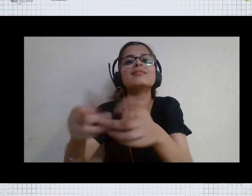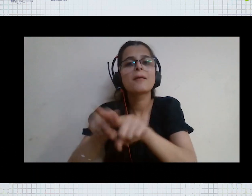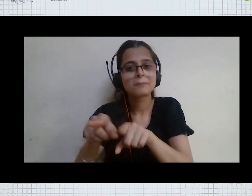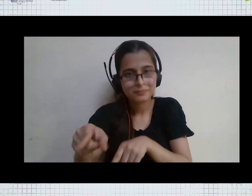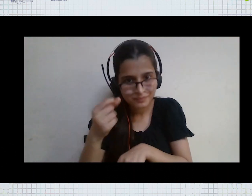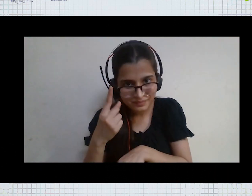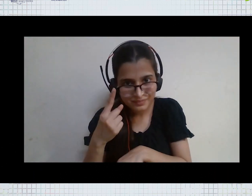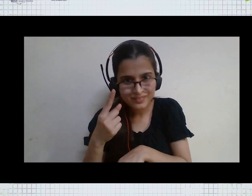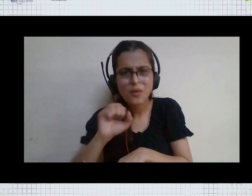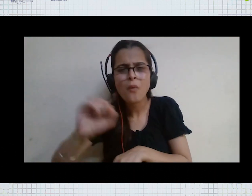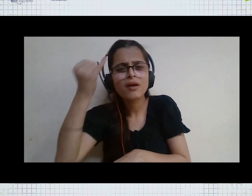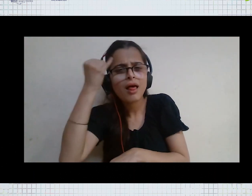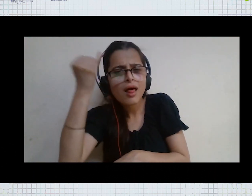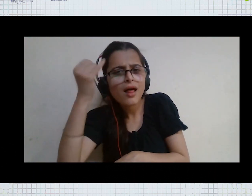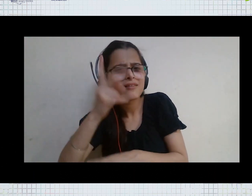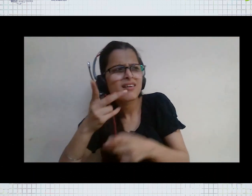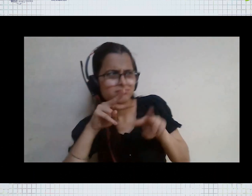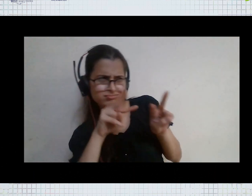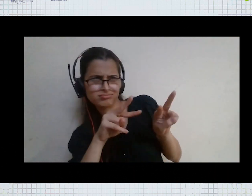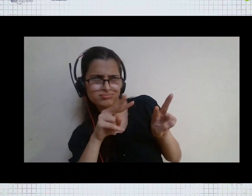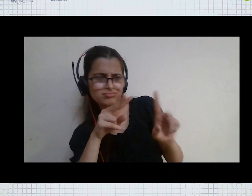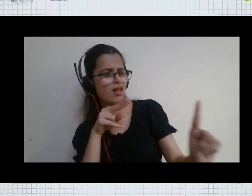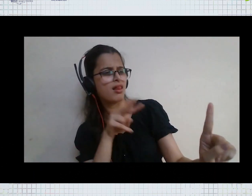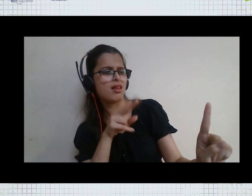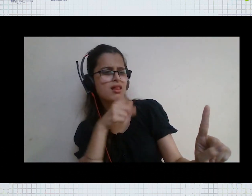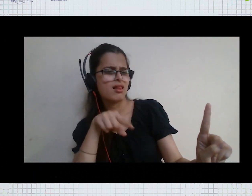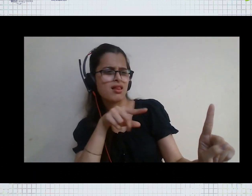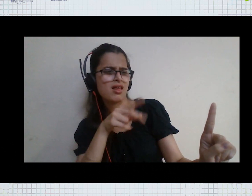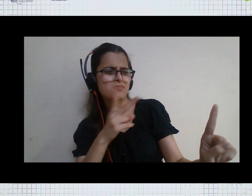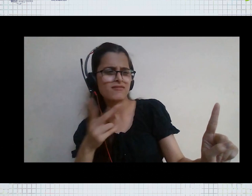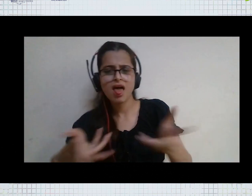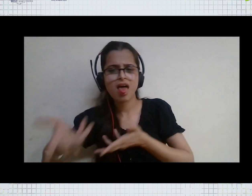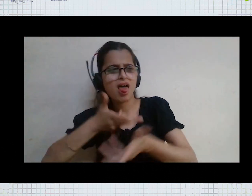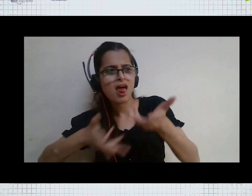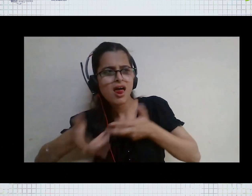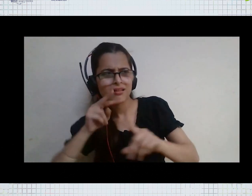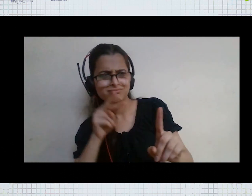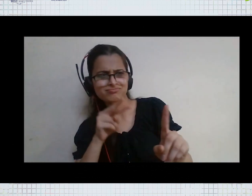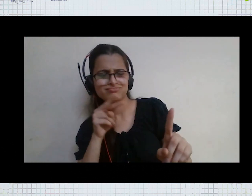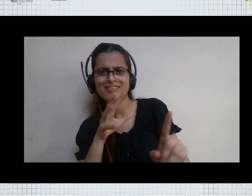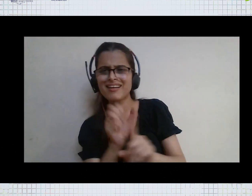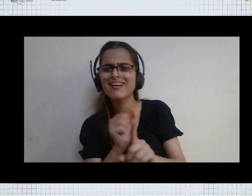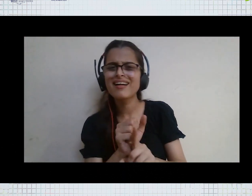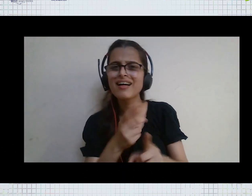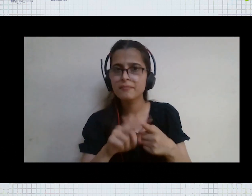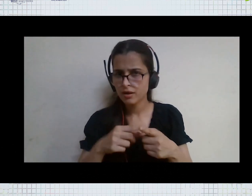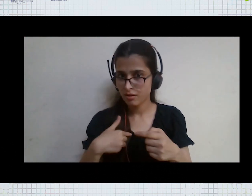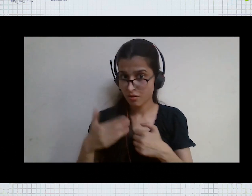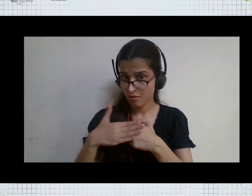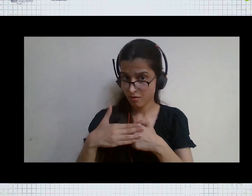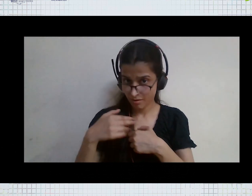talking about me holding opinions about me there is nothing that belongs to me you call